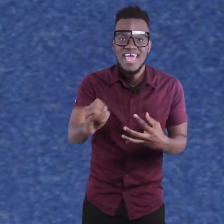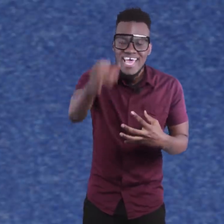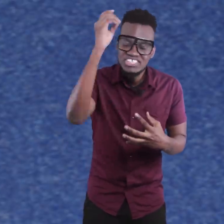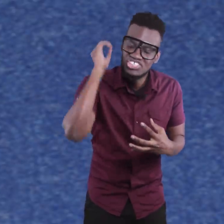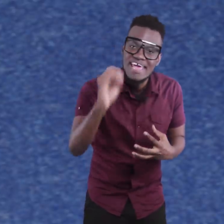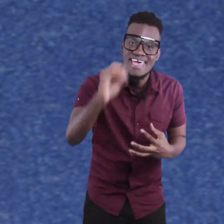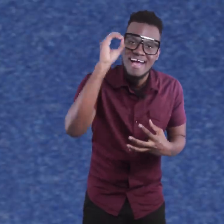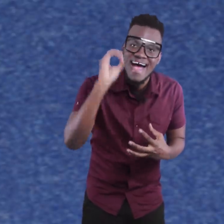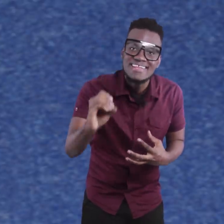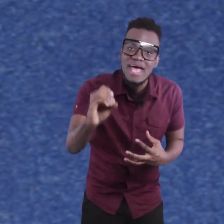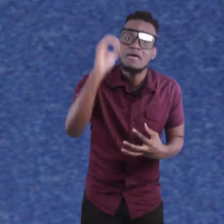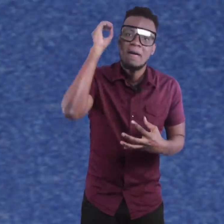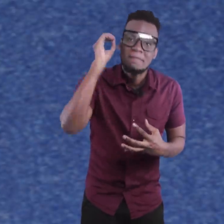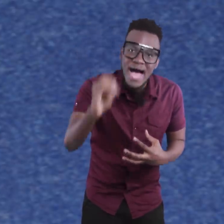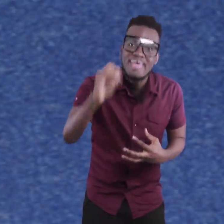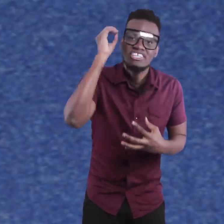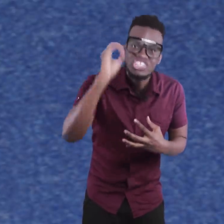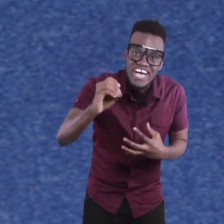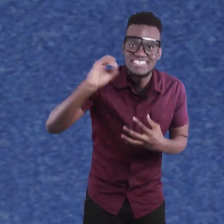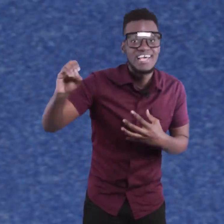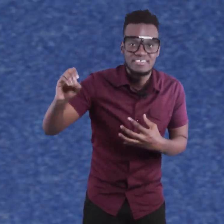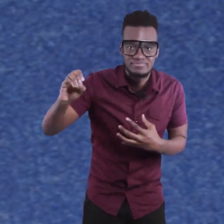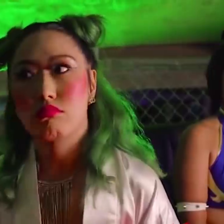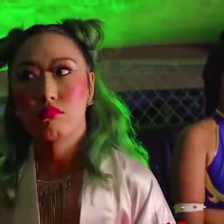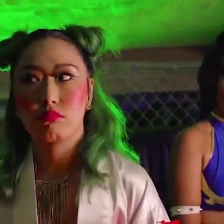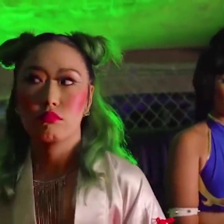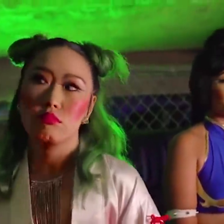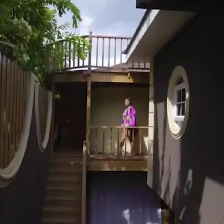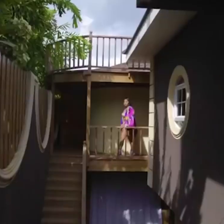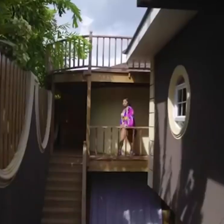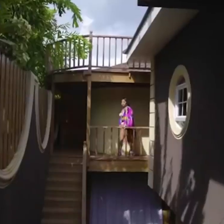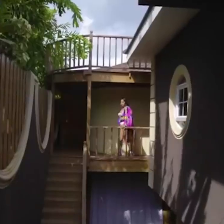people is Shenyang Anthem by Shen Seah.